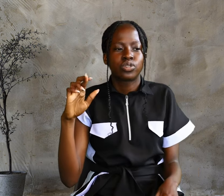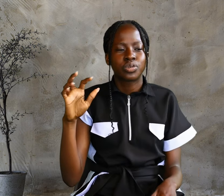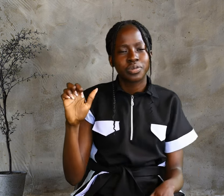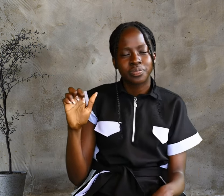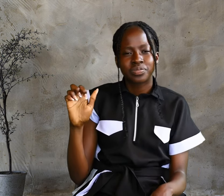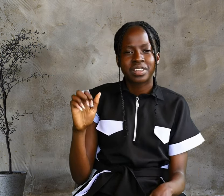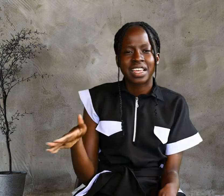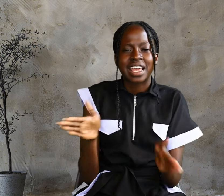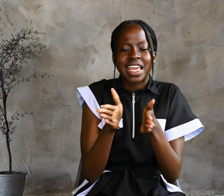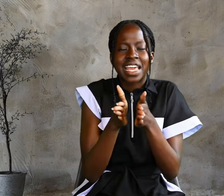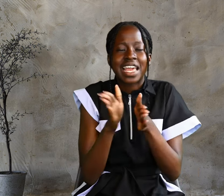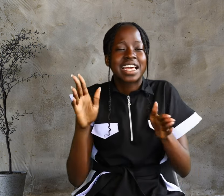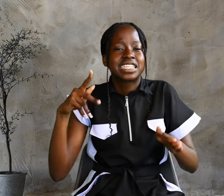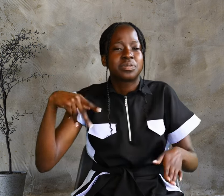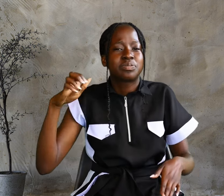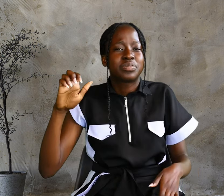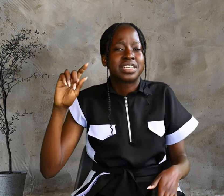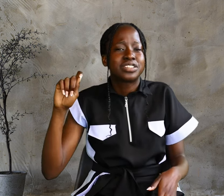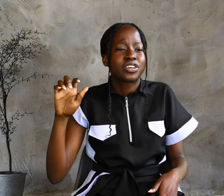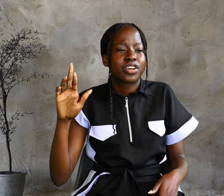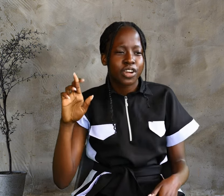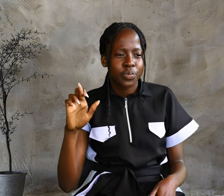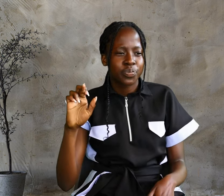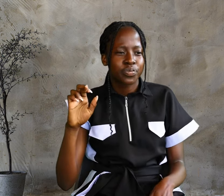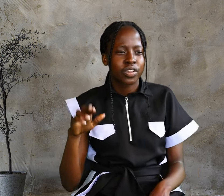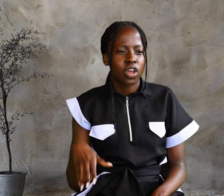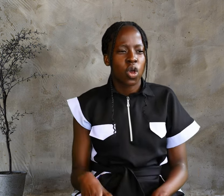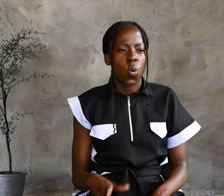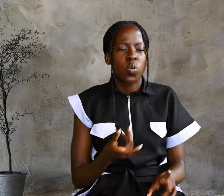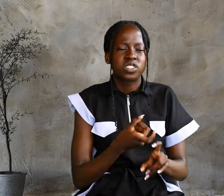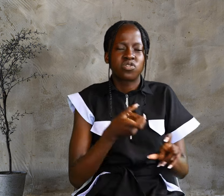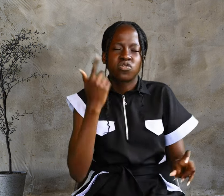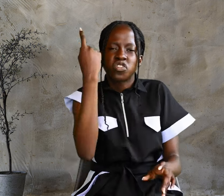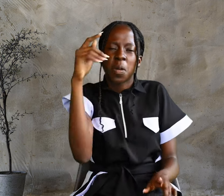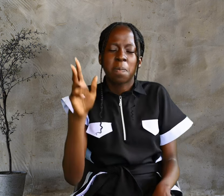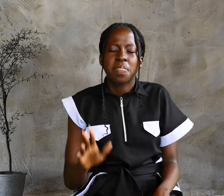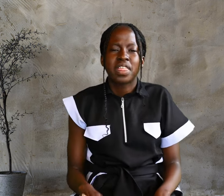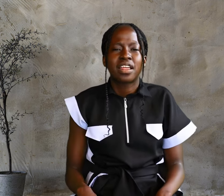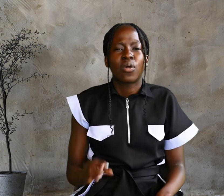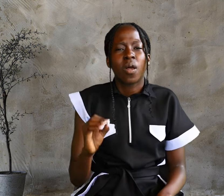and Peter, was from the town of Bethsaida.